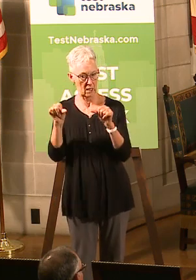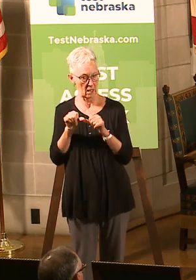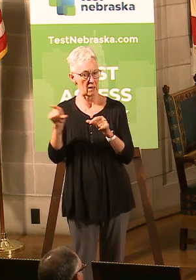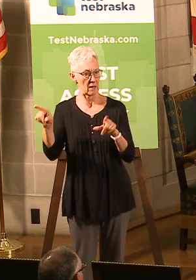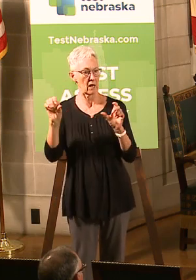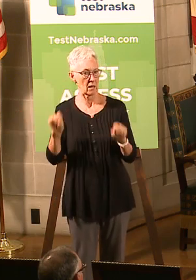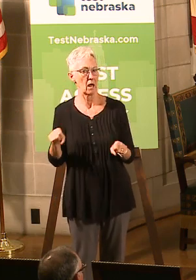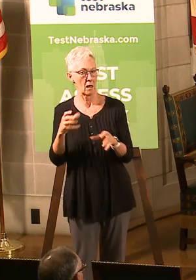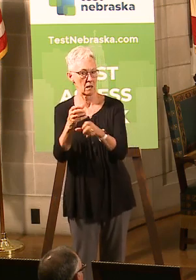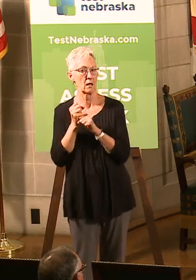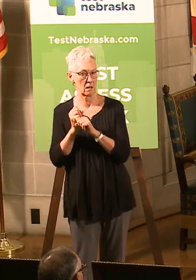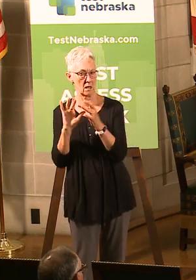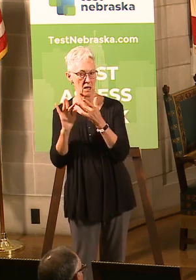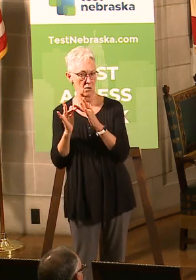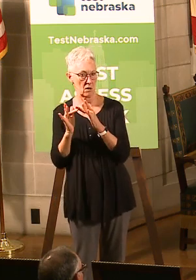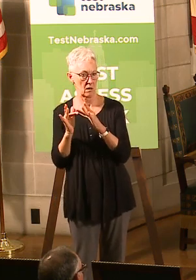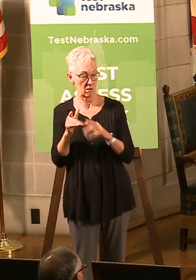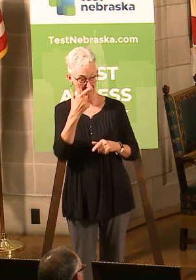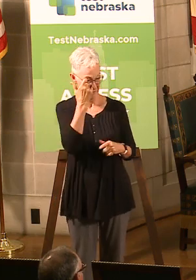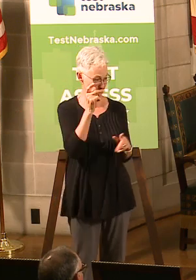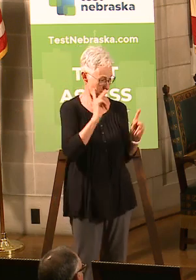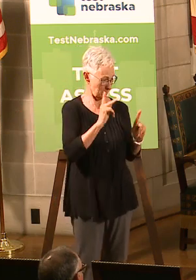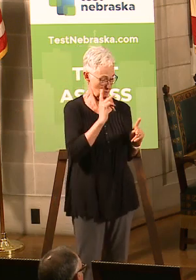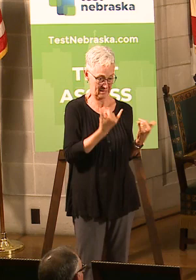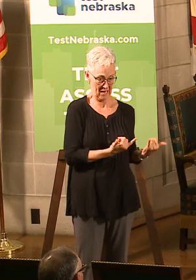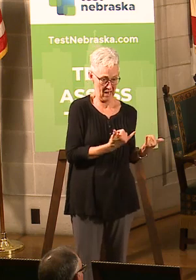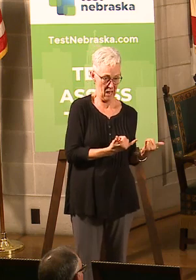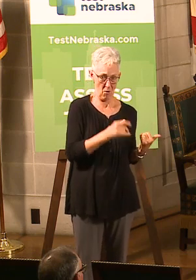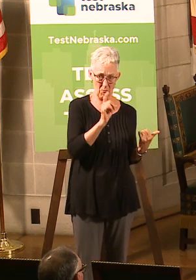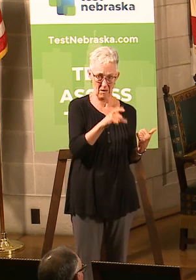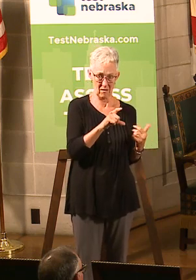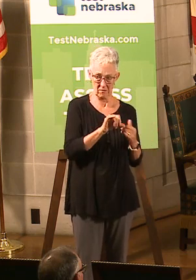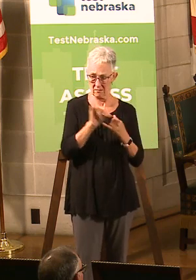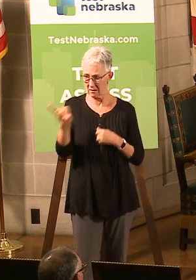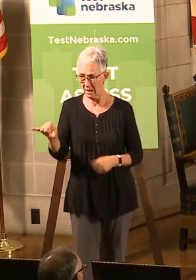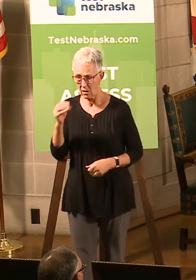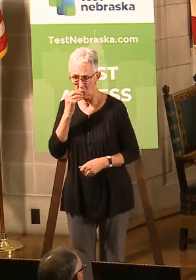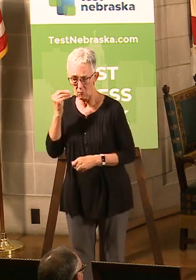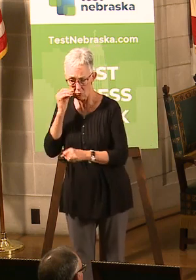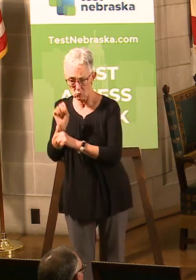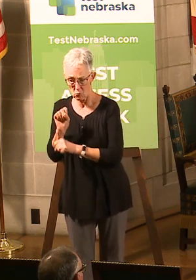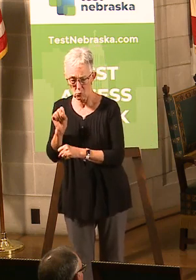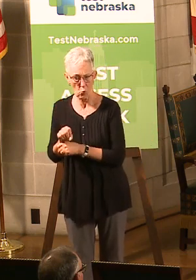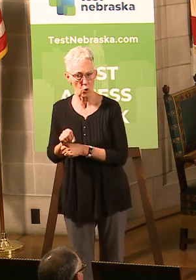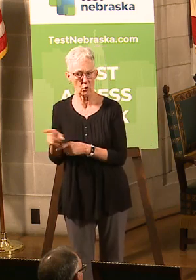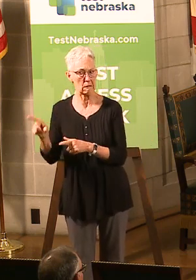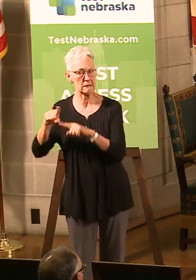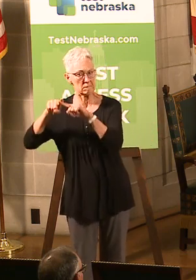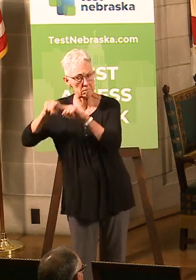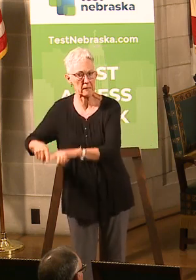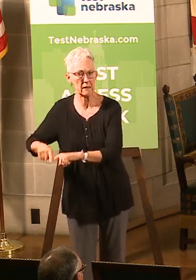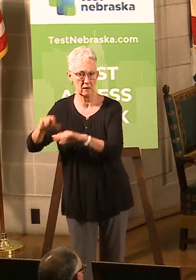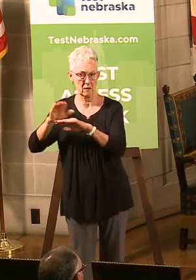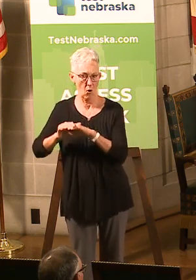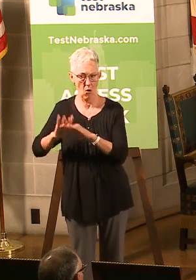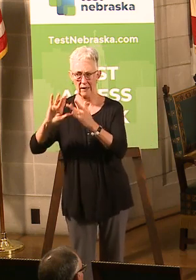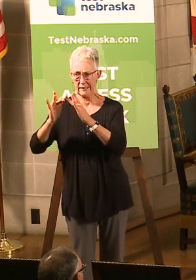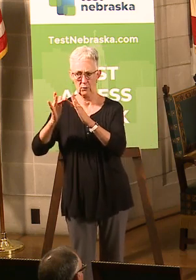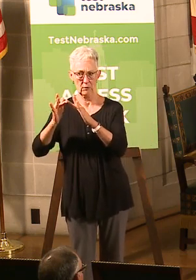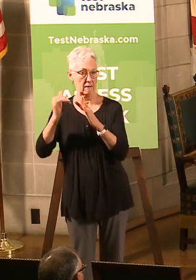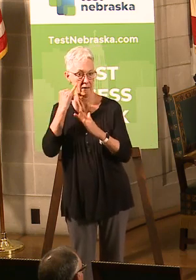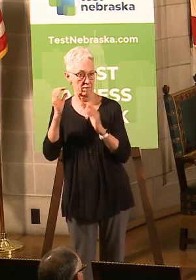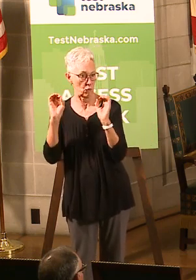to social distance and you're staying at home, you're going to need that better Internet access for telehealth, for education,